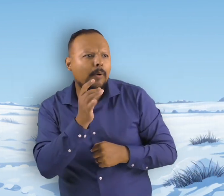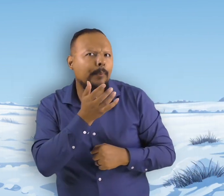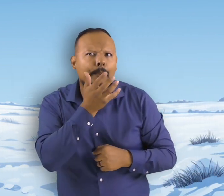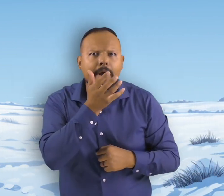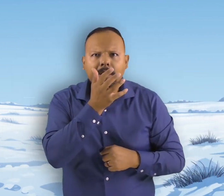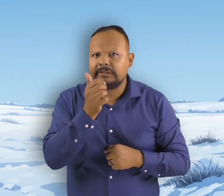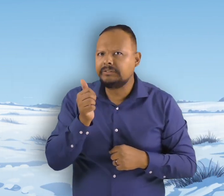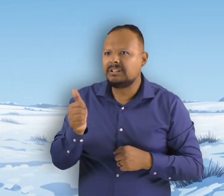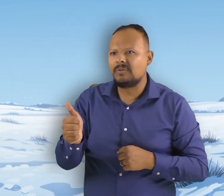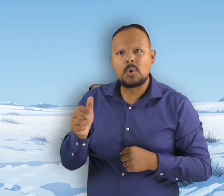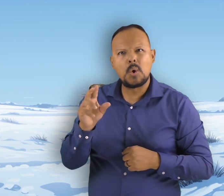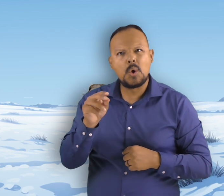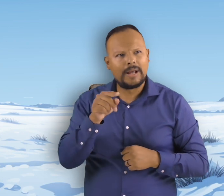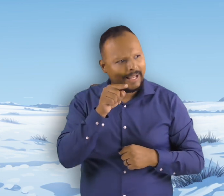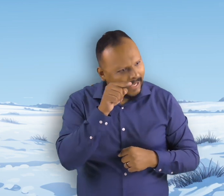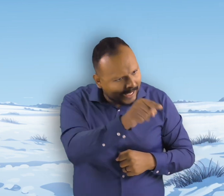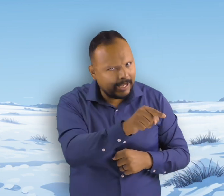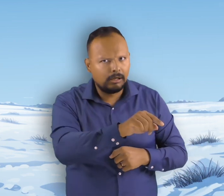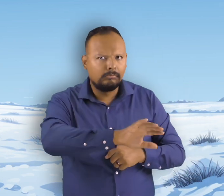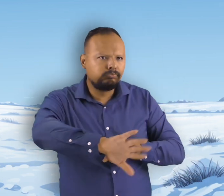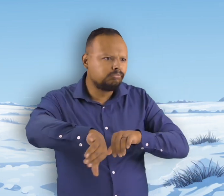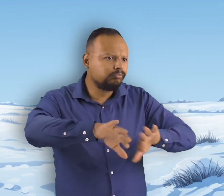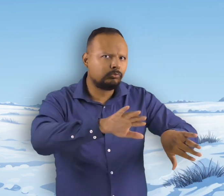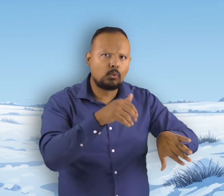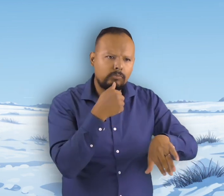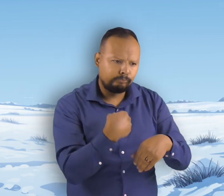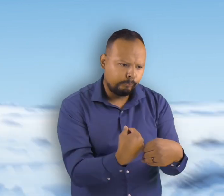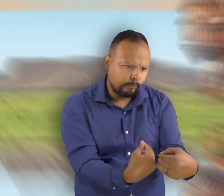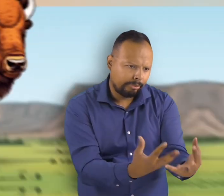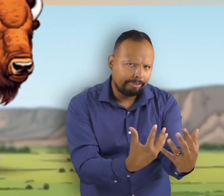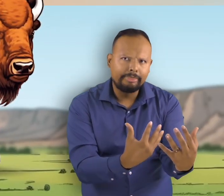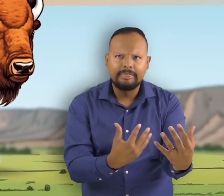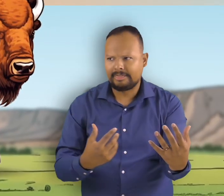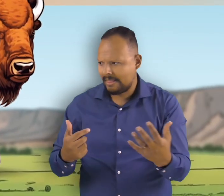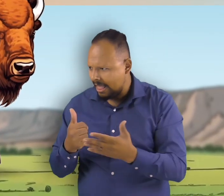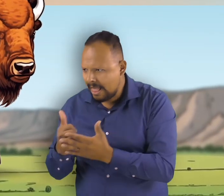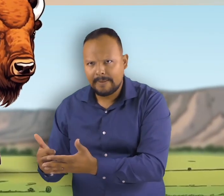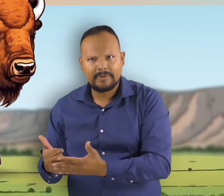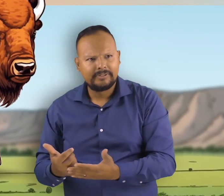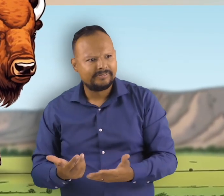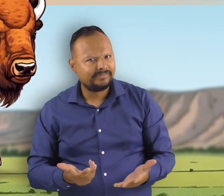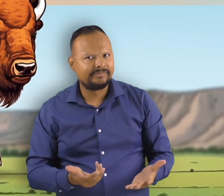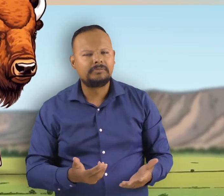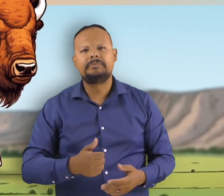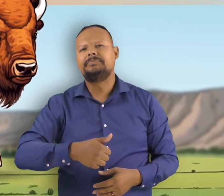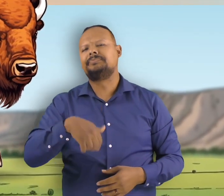not usually be able to reach in the snowy landscape other interesting facts